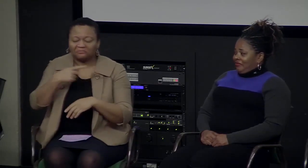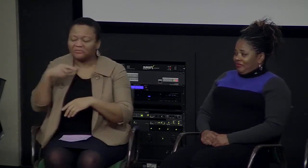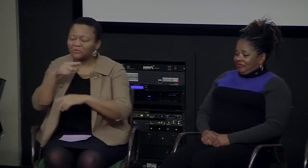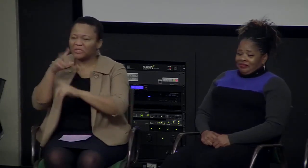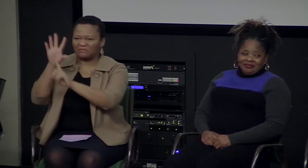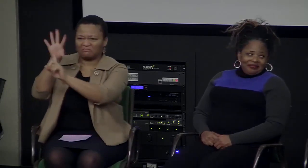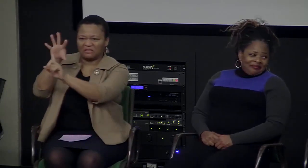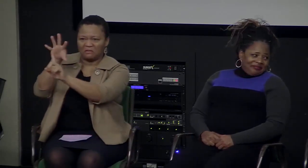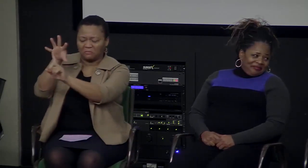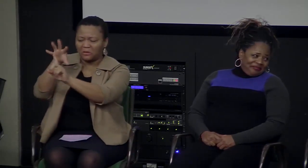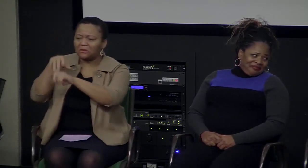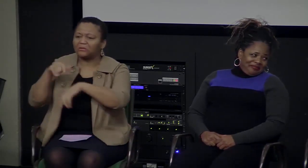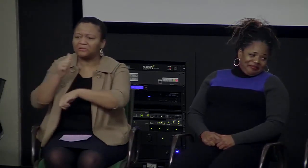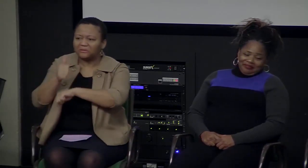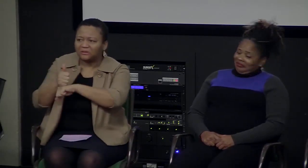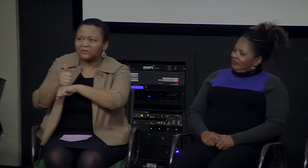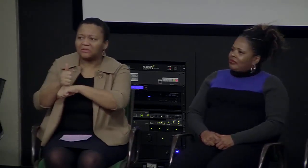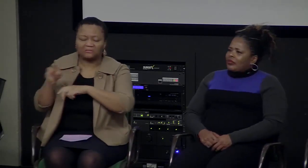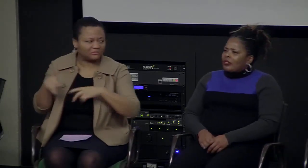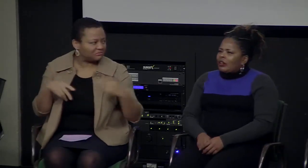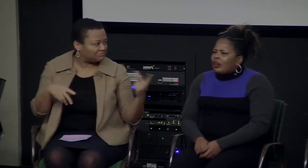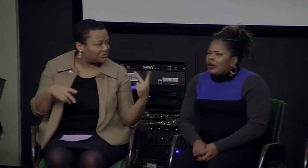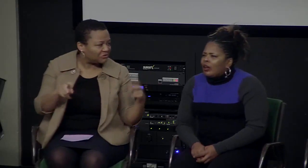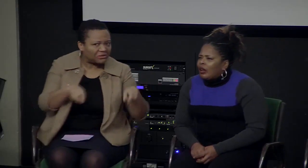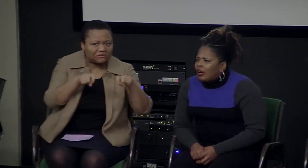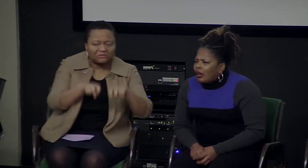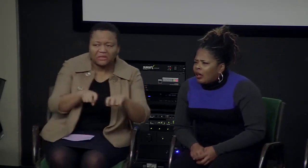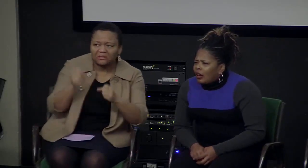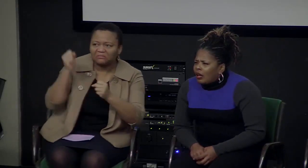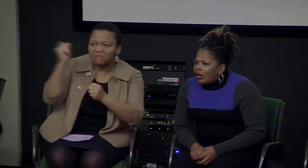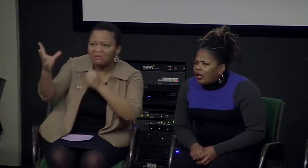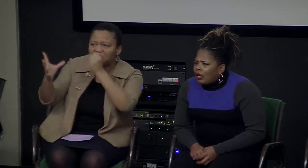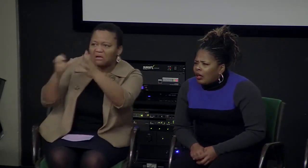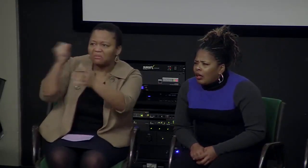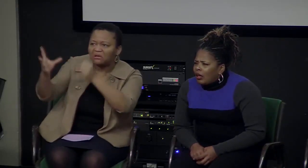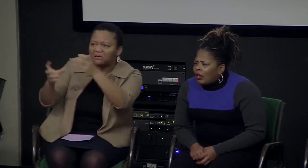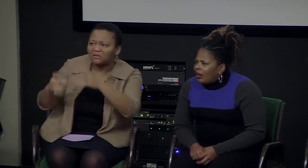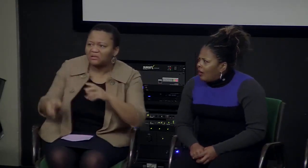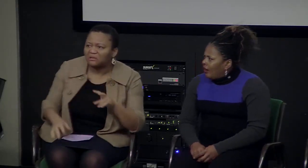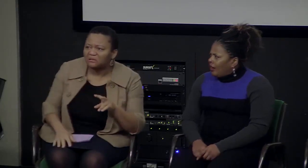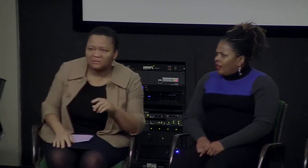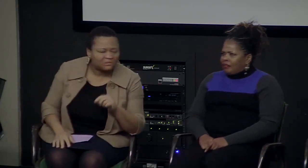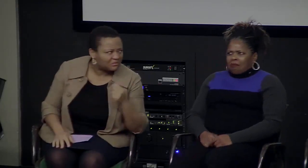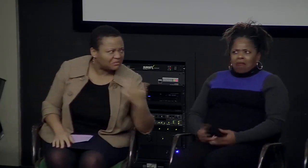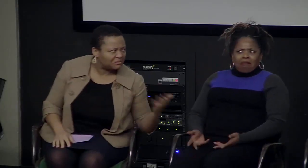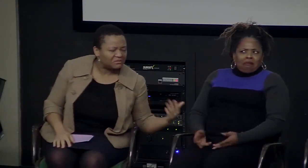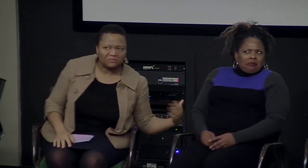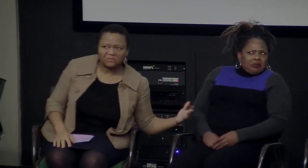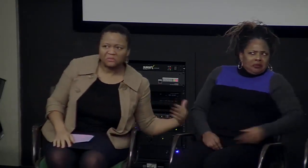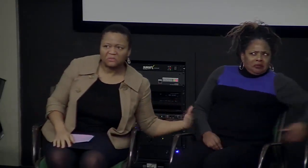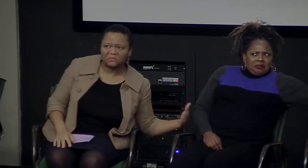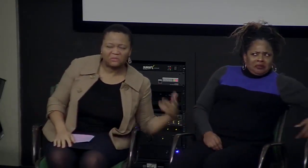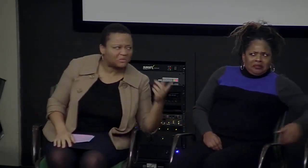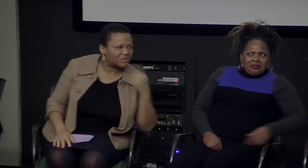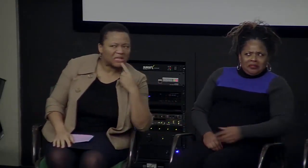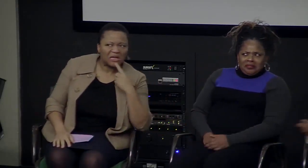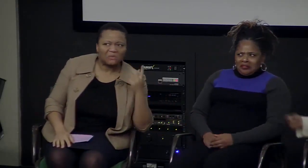doing voice interpreting and at the same time we videotaped that. So I remember specifically I worked with Pam and we were lost.